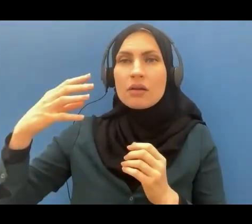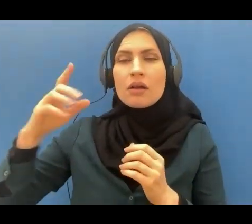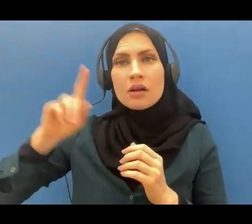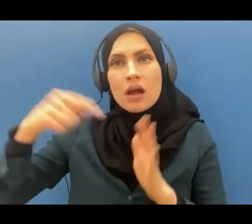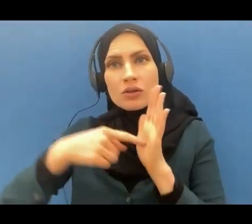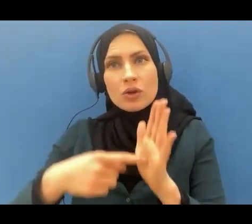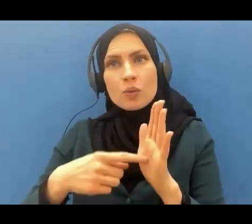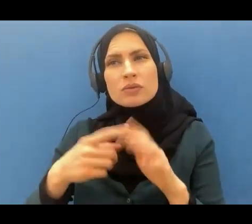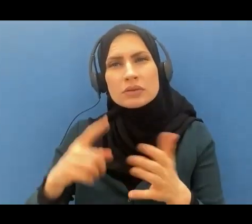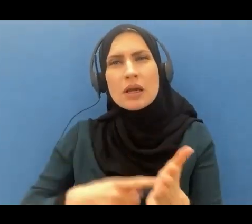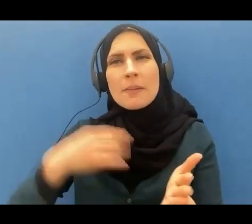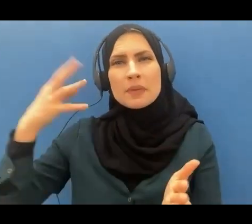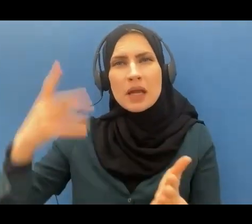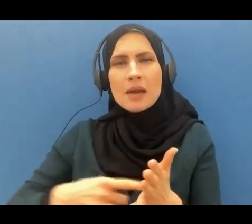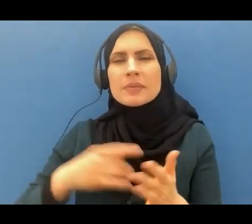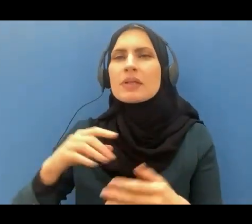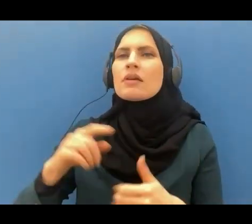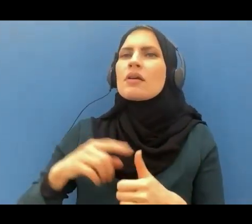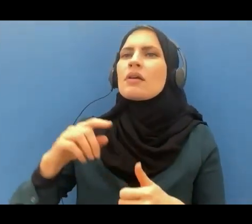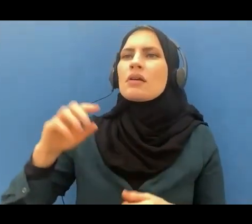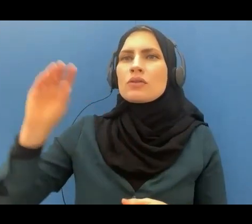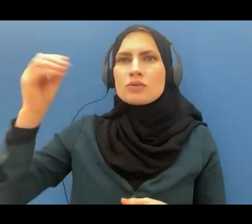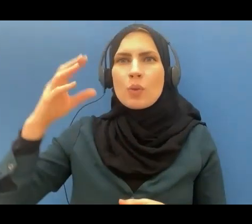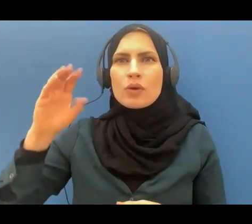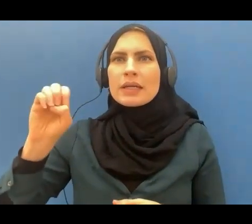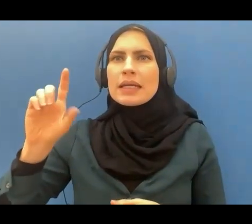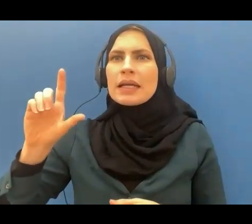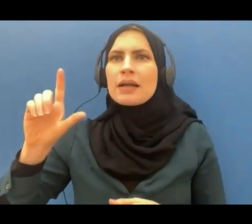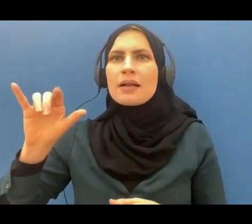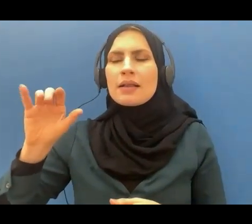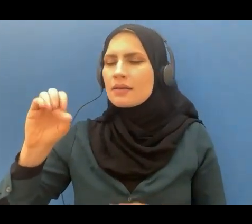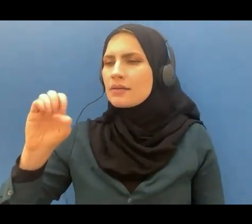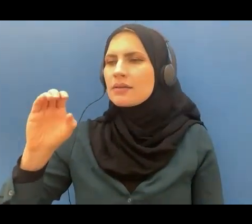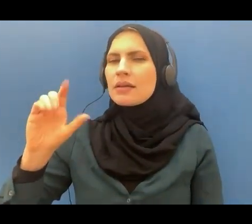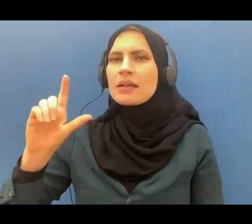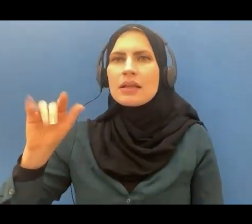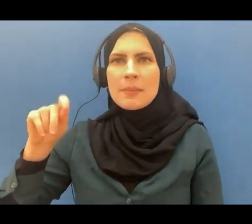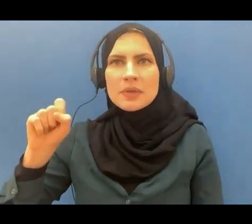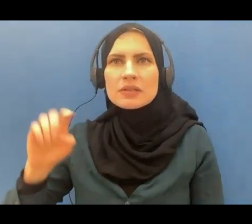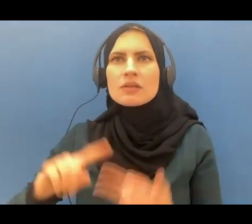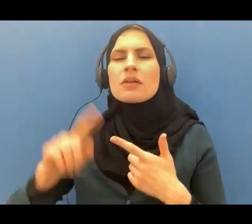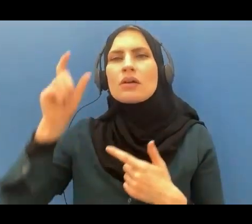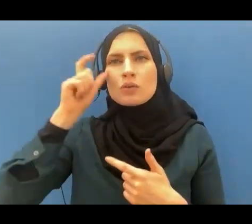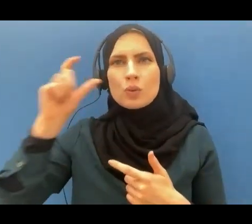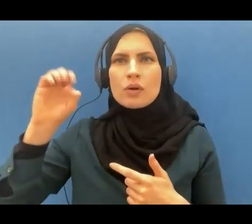eclipse the lunar eclipse the change of the norms turning the daylight